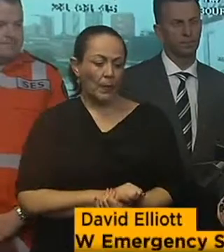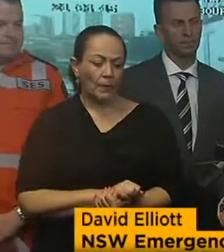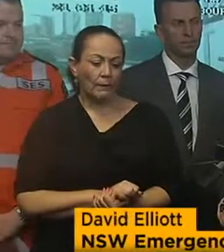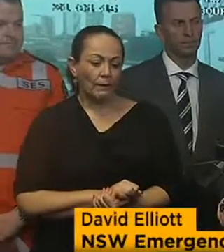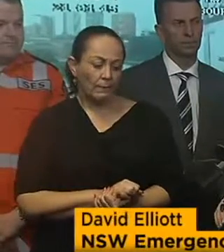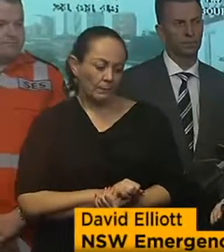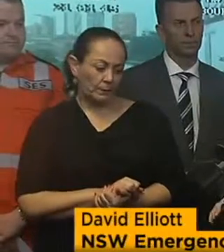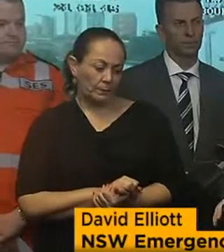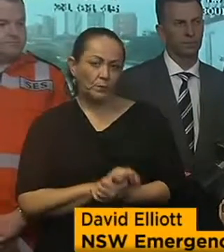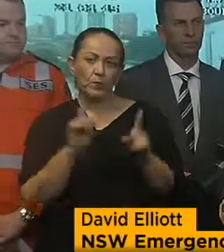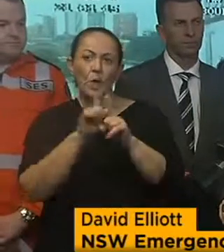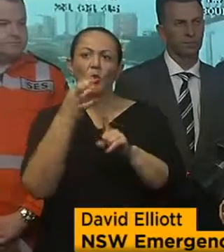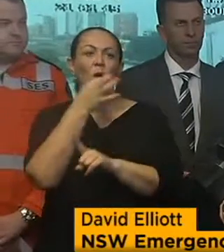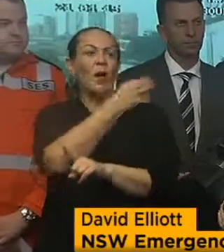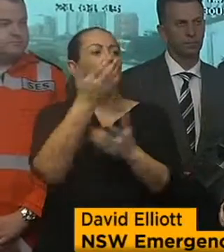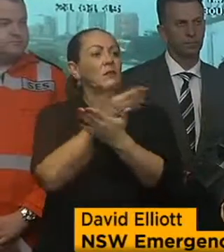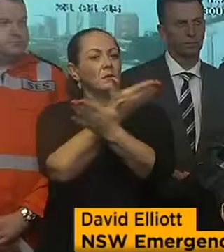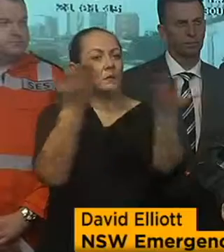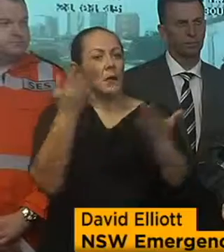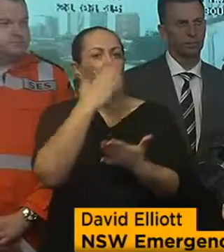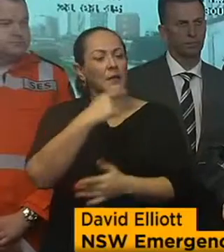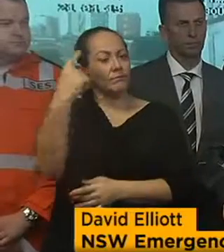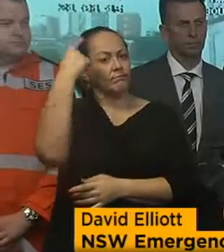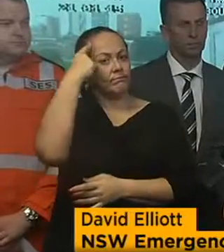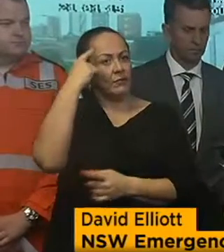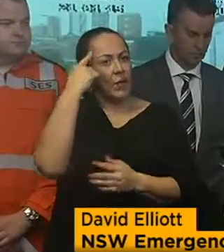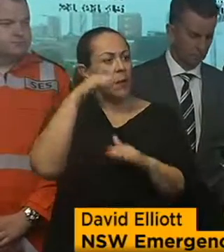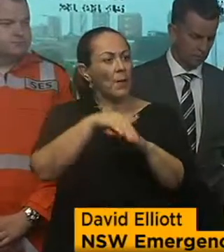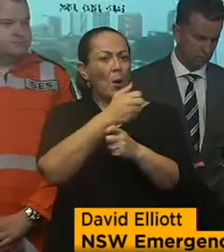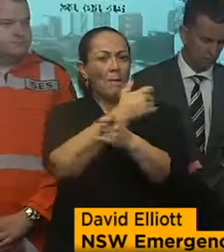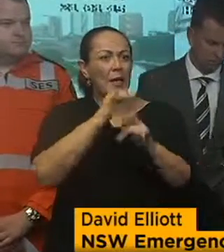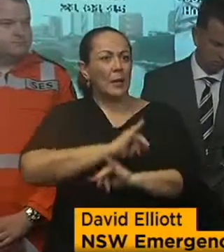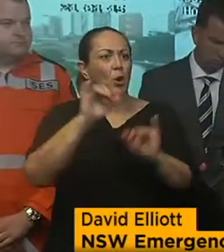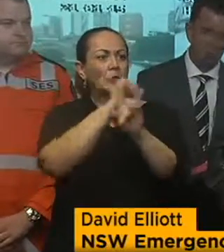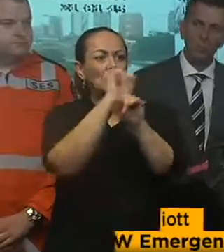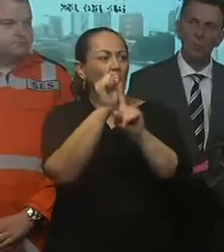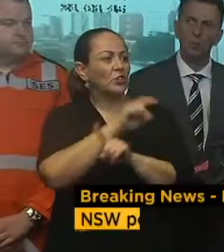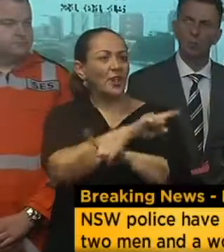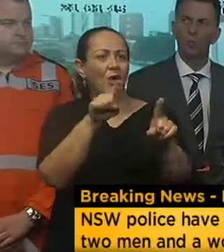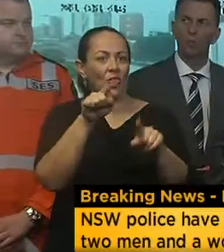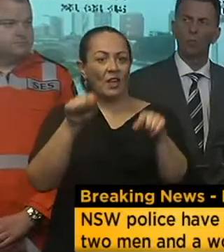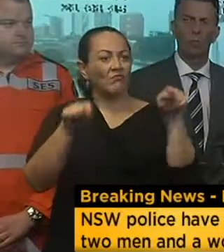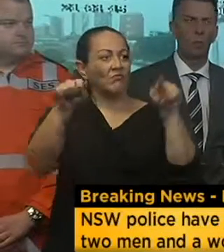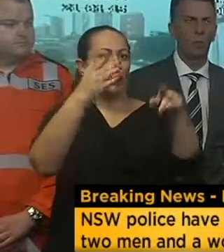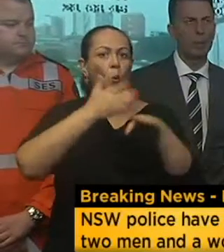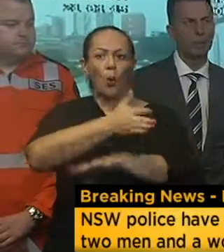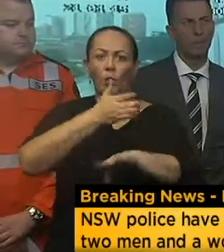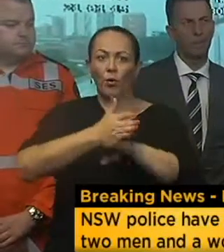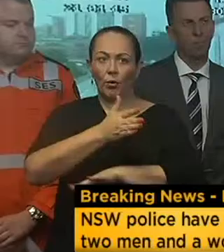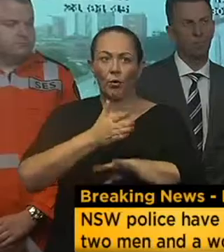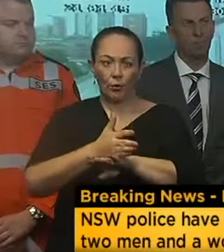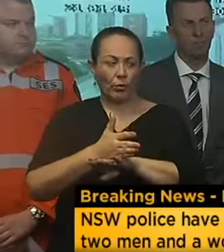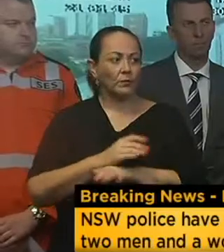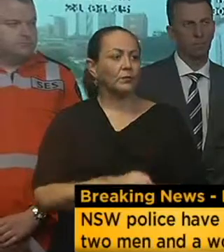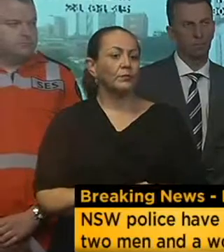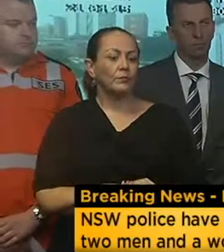members of the public to be very conscious of the fact that there are a lot of emergency service workers out there. Probably if